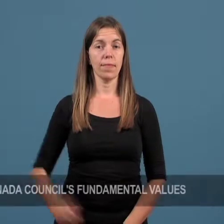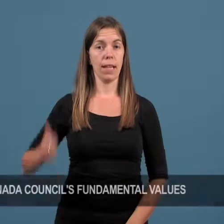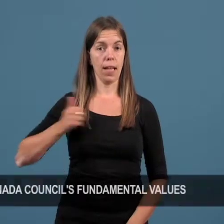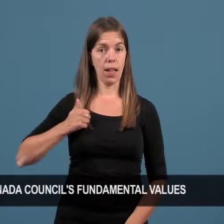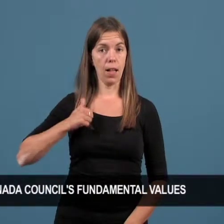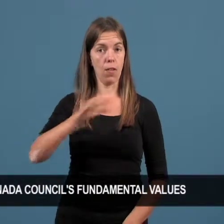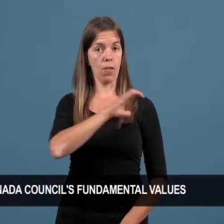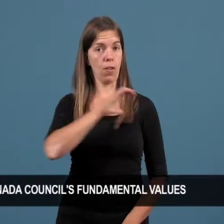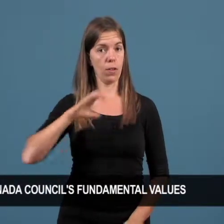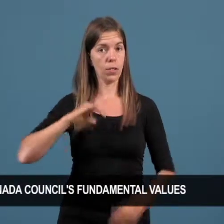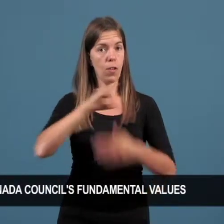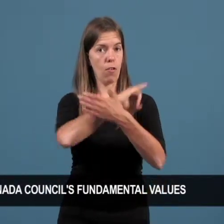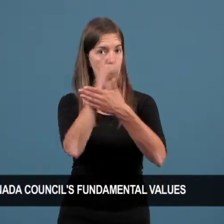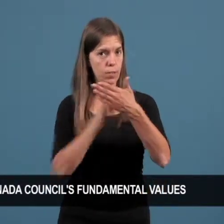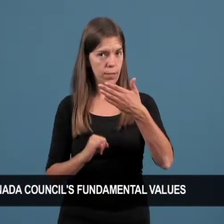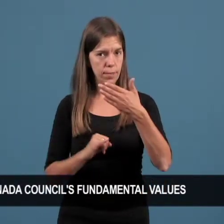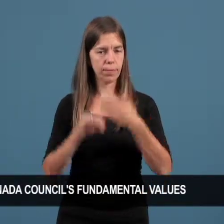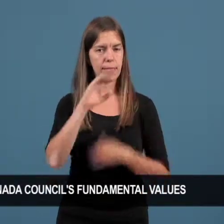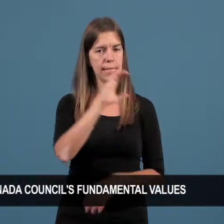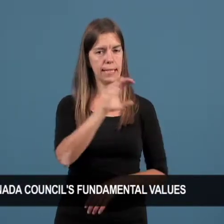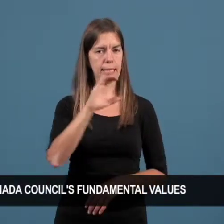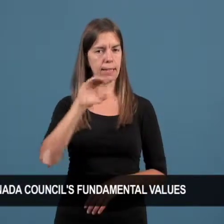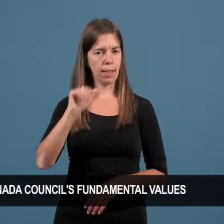The Canada Council's Fundamental Values